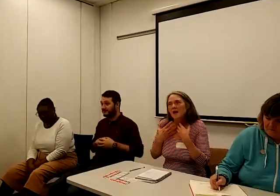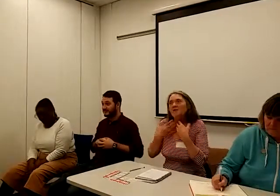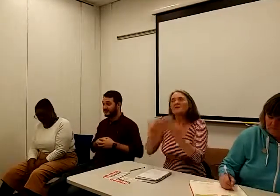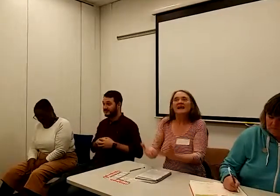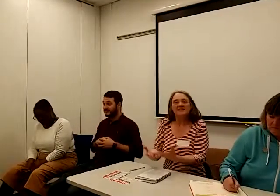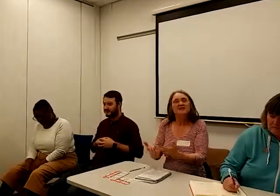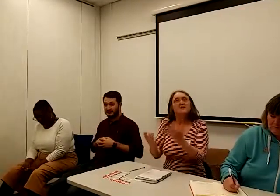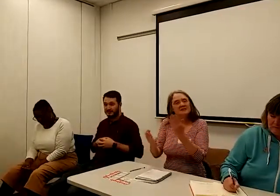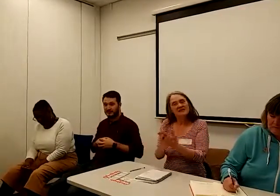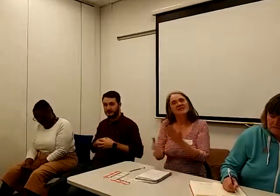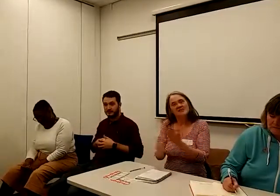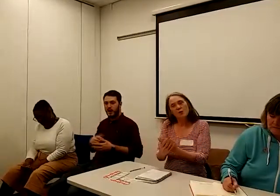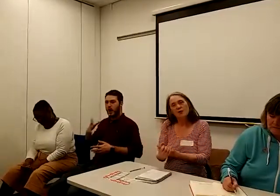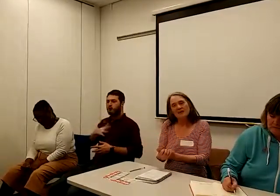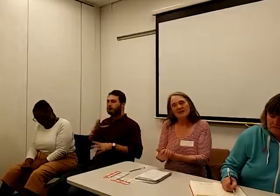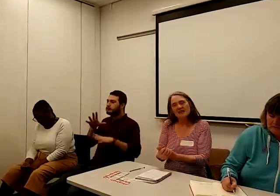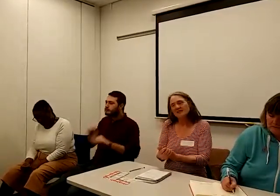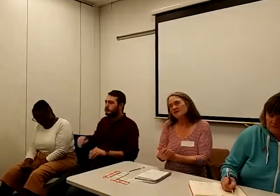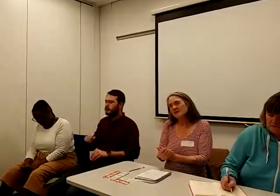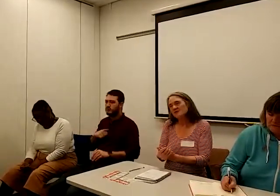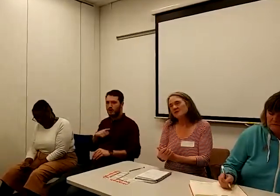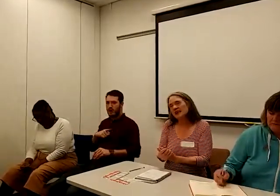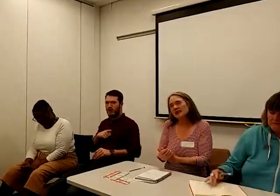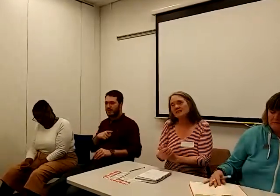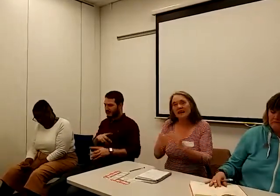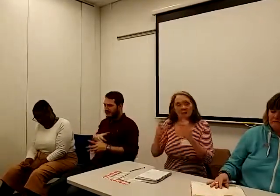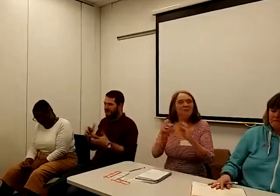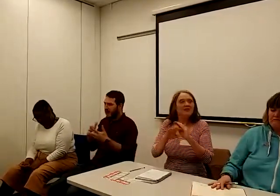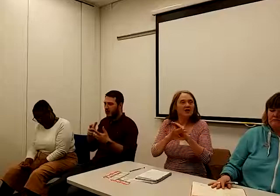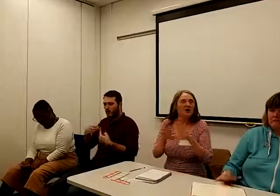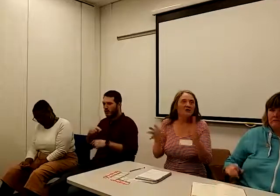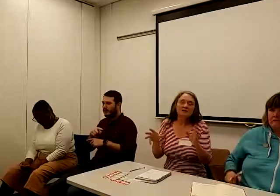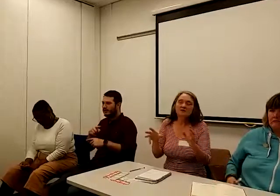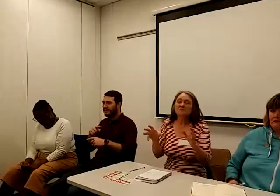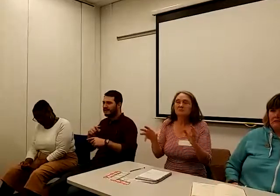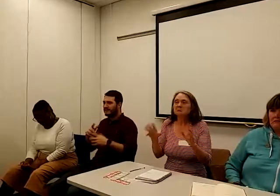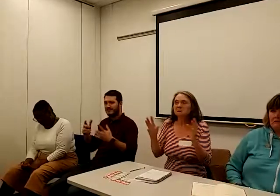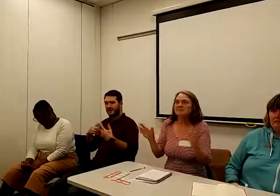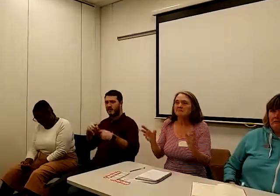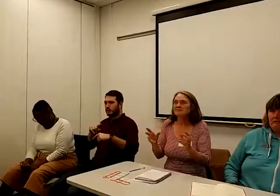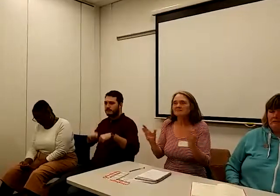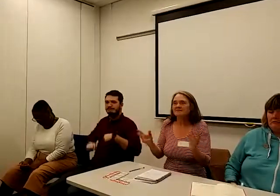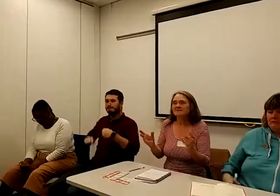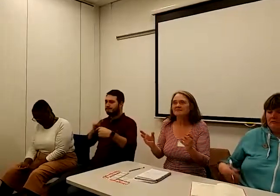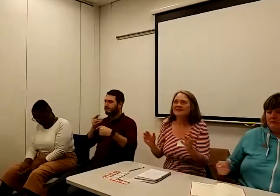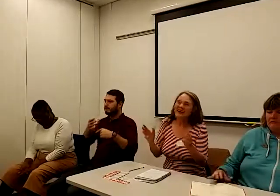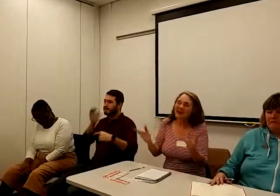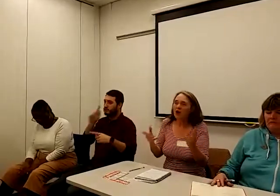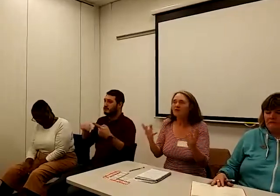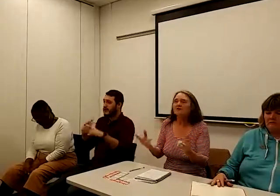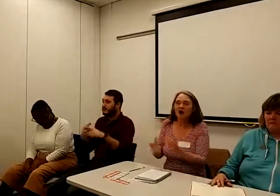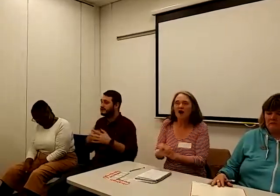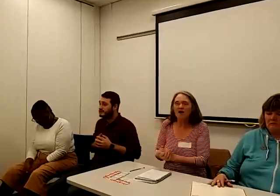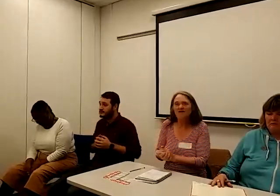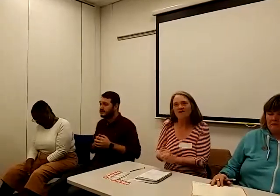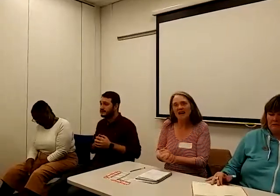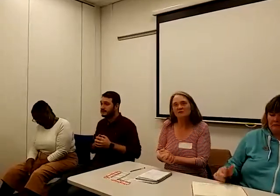I'm saying this because of is the way we attack the bedroom tax and we got getting on for half of